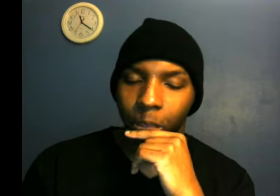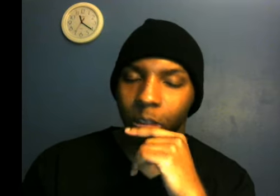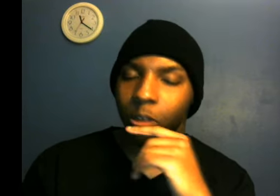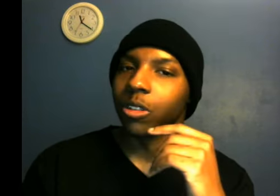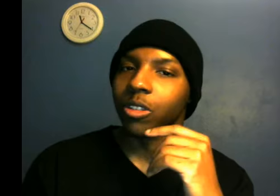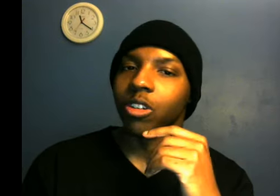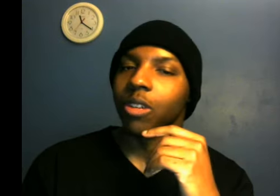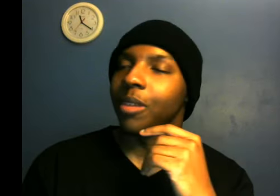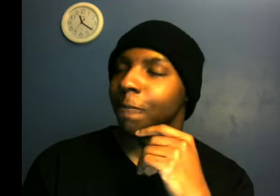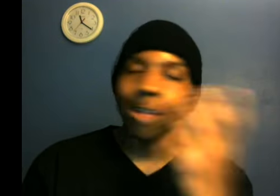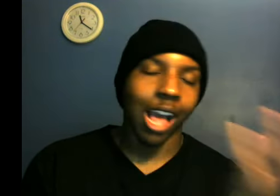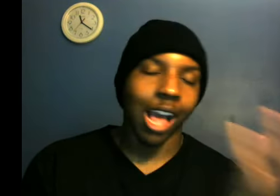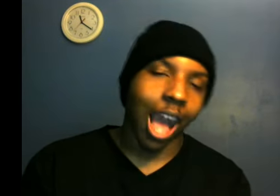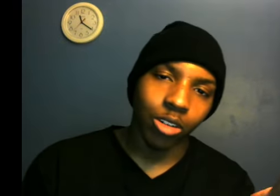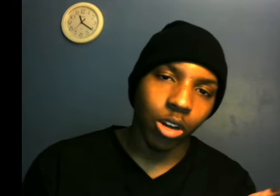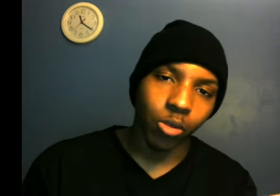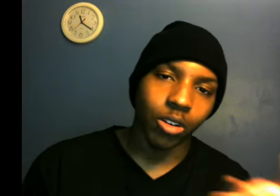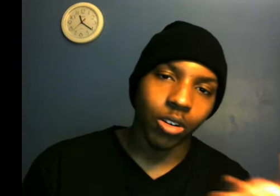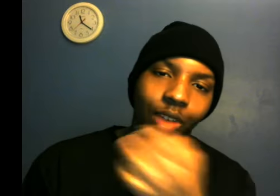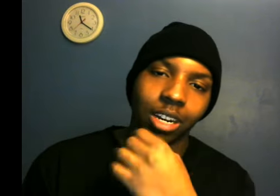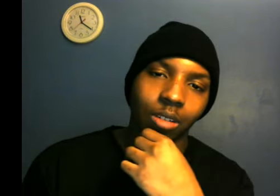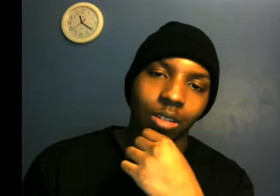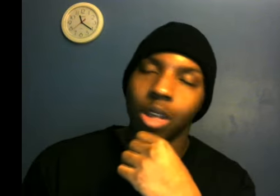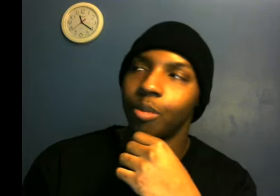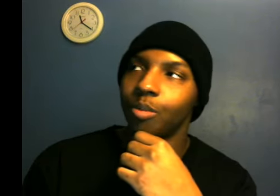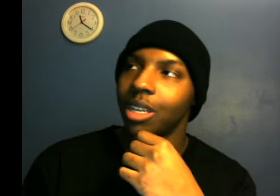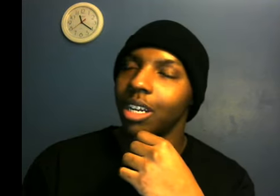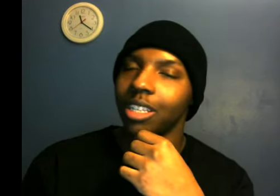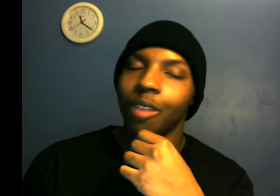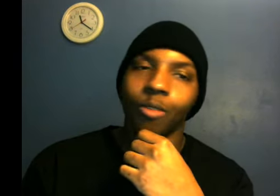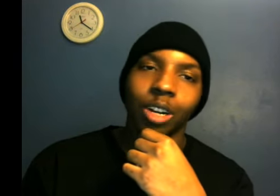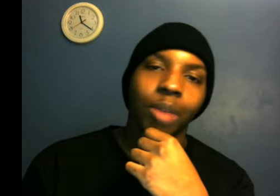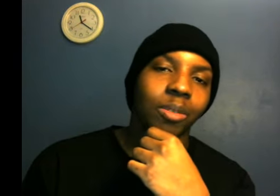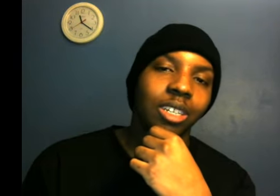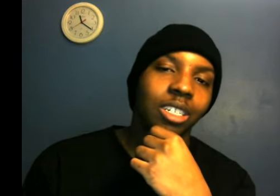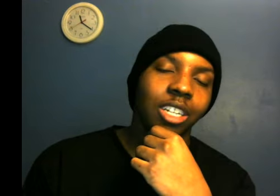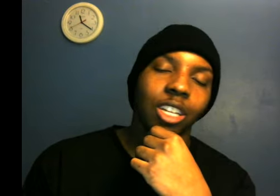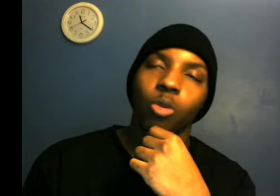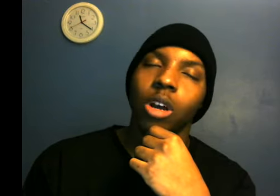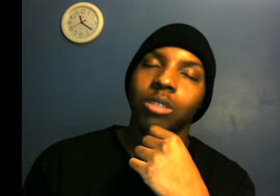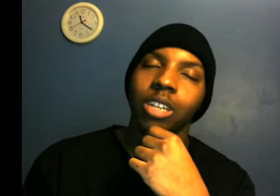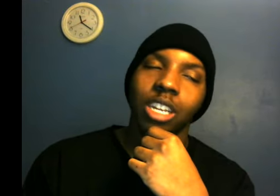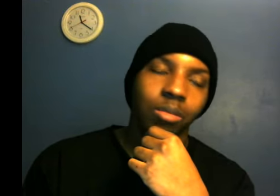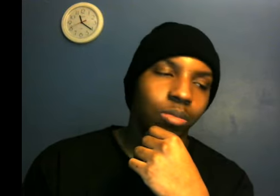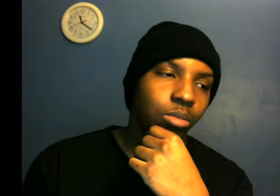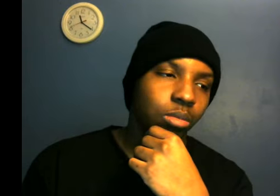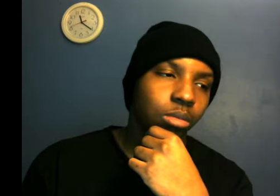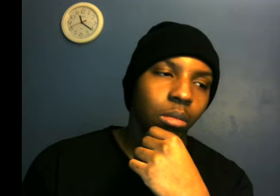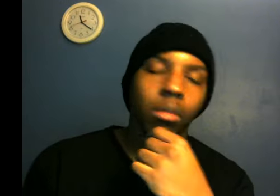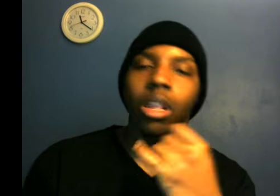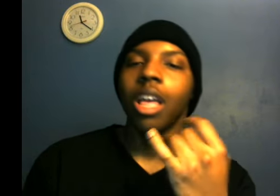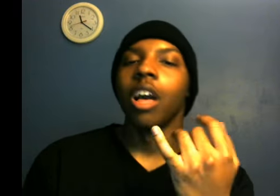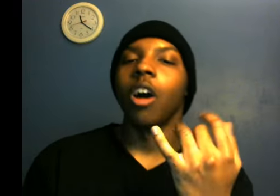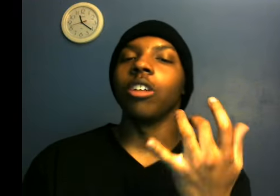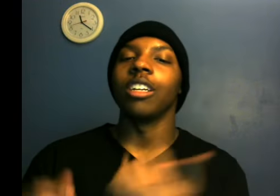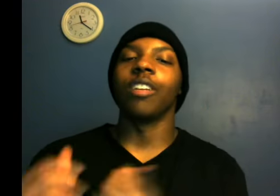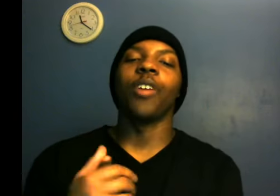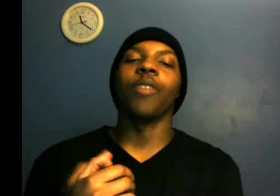Who is it going to be? Who I don't know. We're going to find out. Because that running back position is well needed. Oh yeah. The fifth